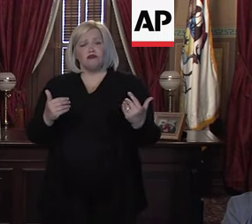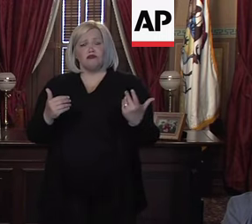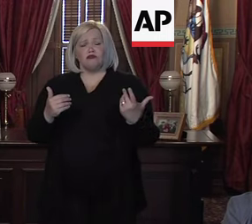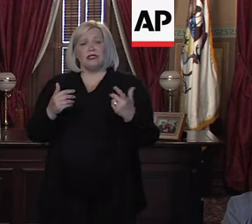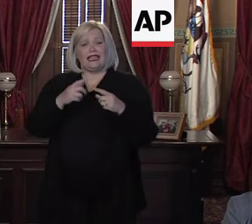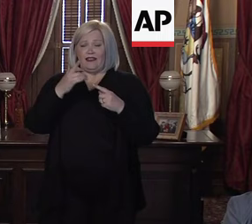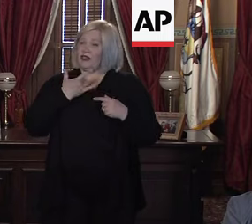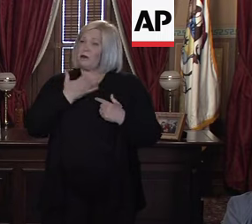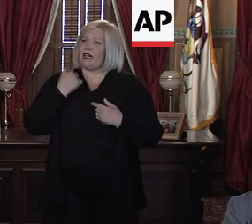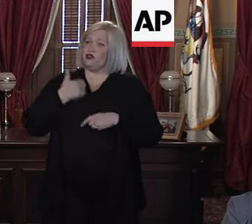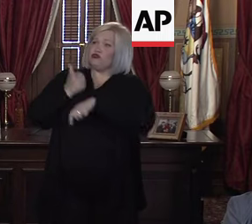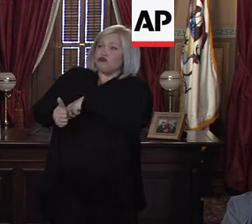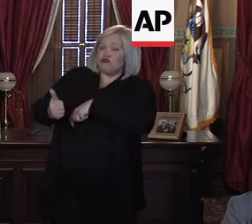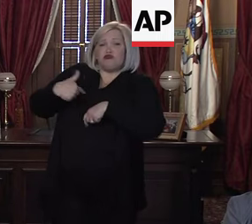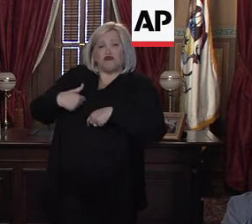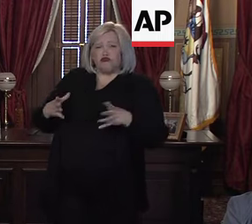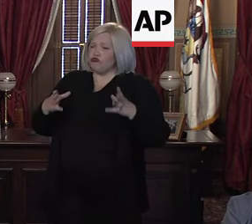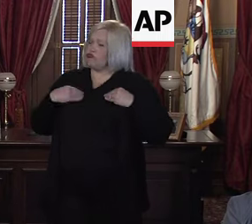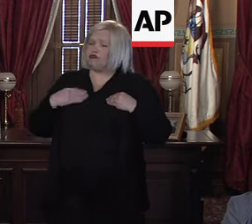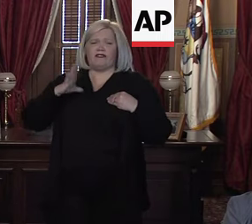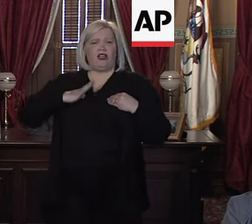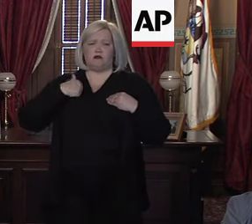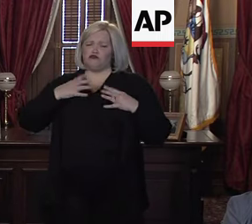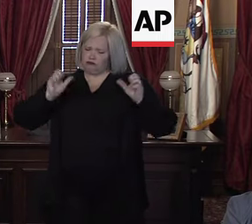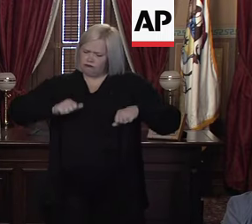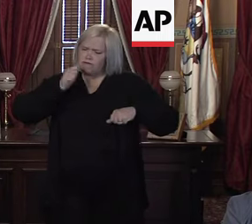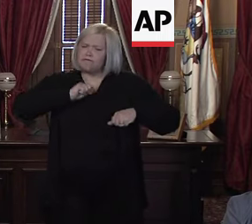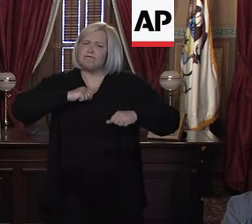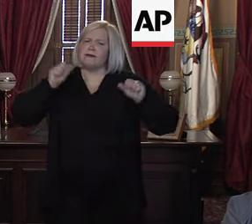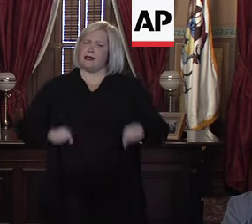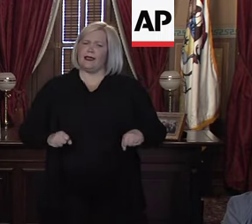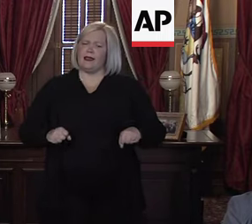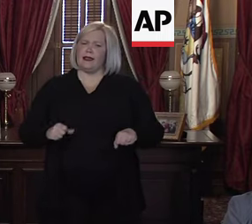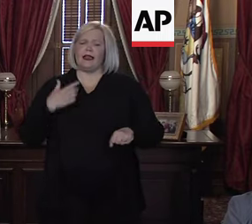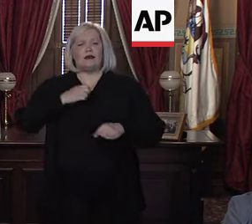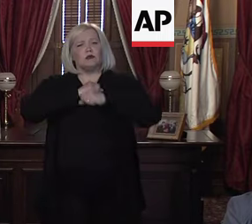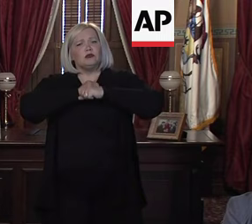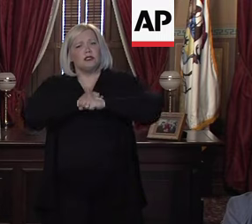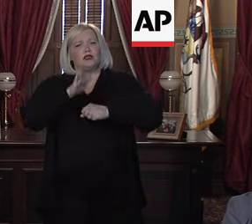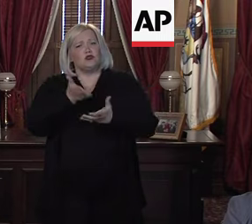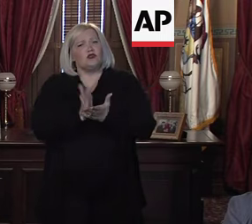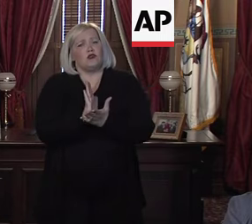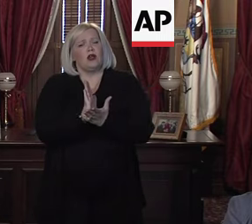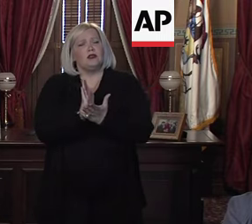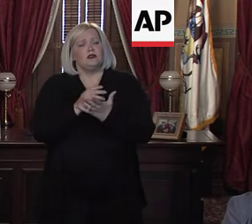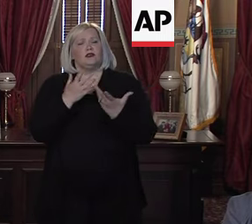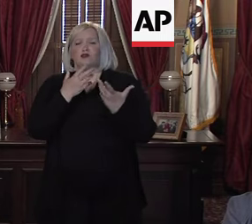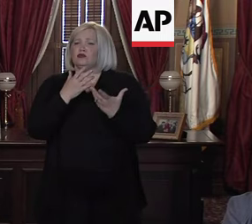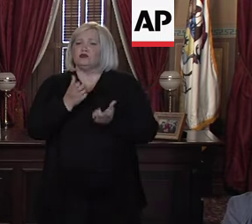direct it at me, that's okay too. I've got thick skin, and I'm always going to defend your right to free speech.